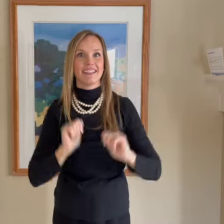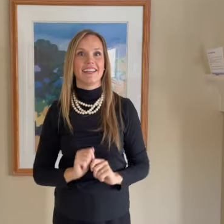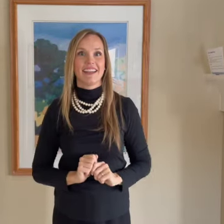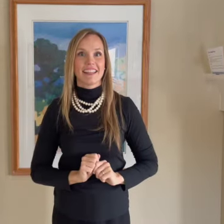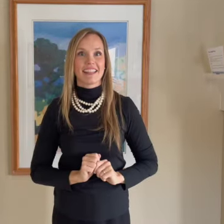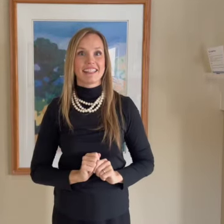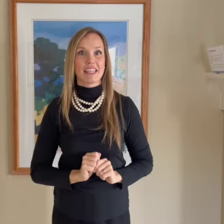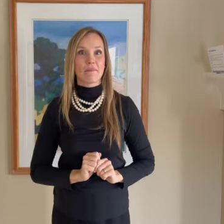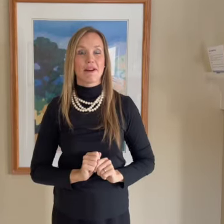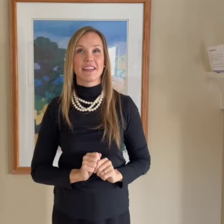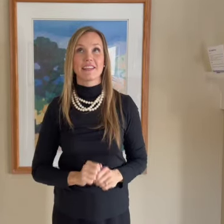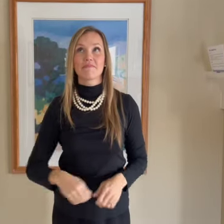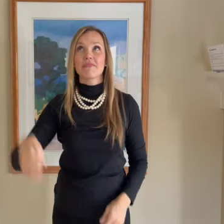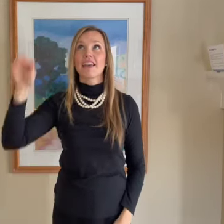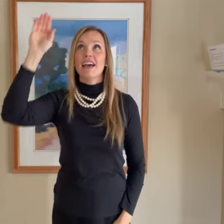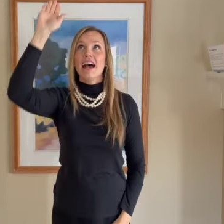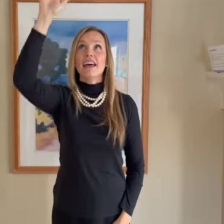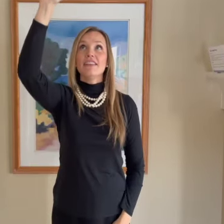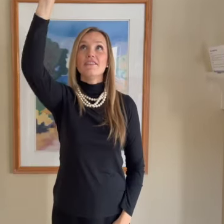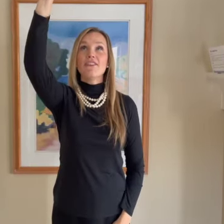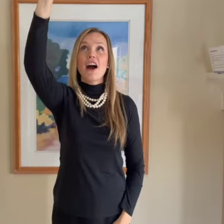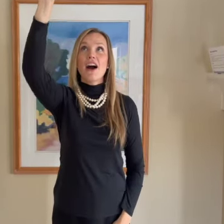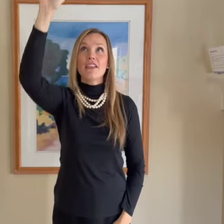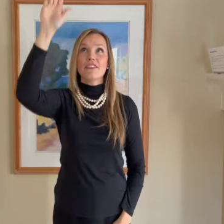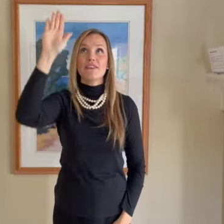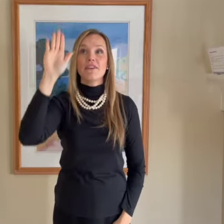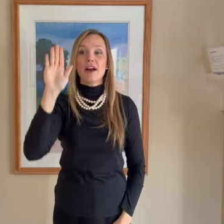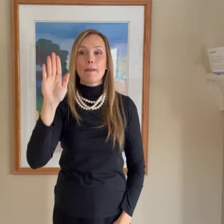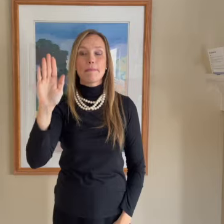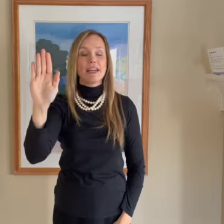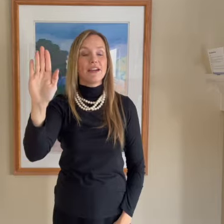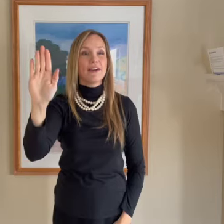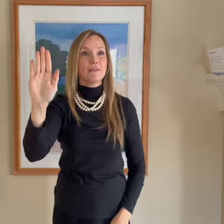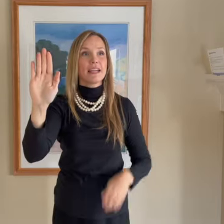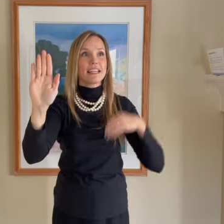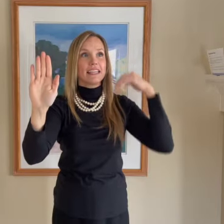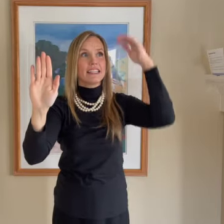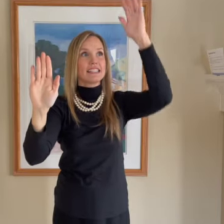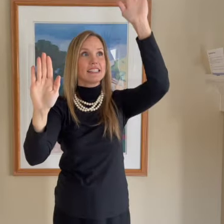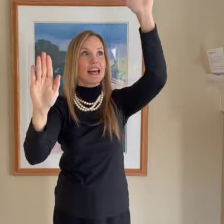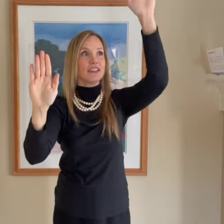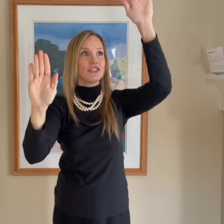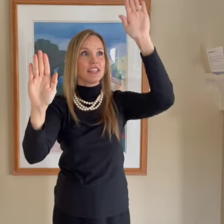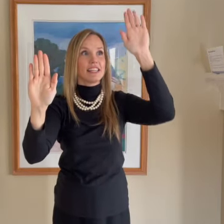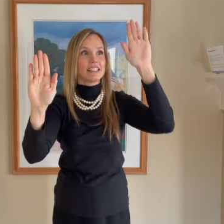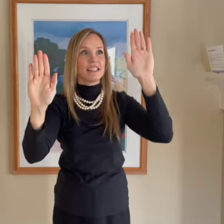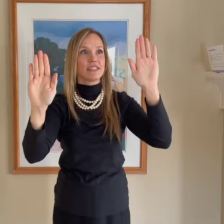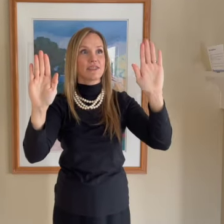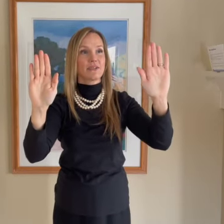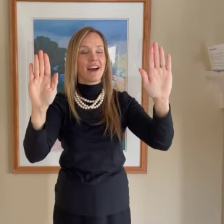Let's sing that part again. And the Father appeared with his son, Jesus Christ.